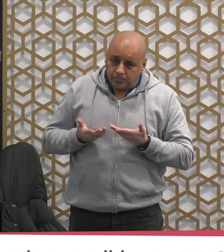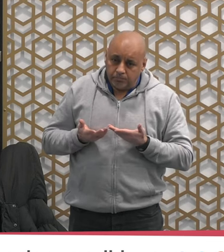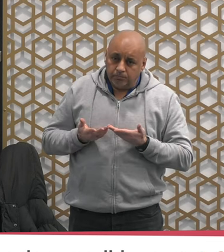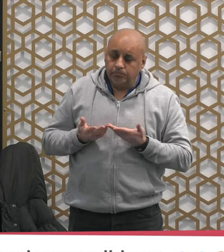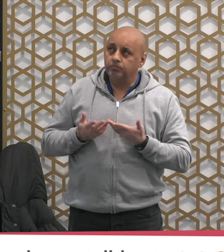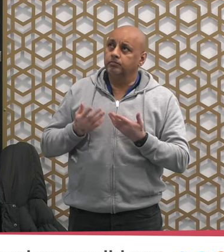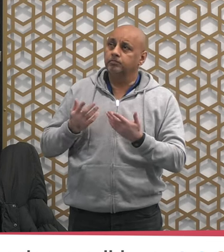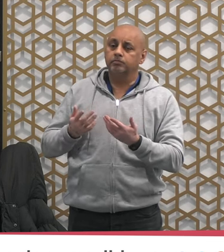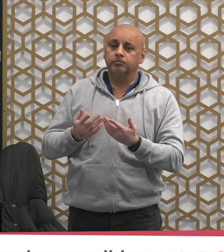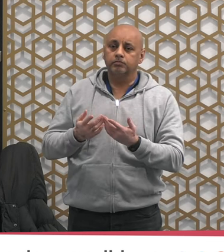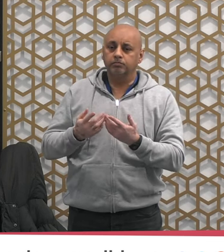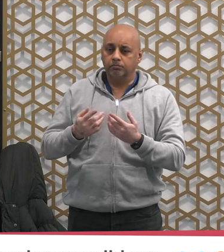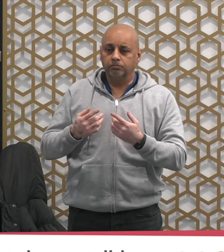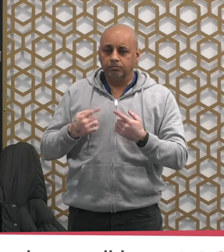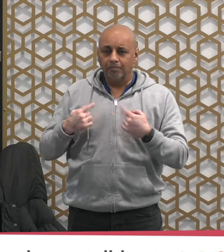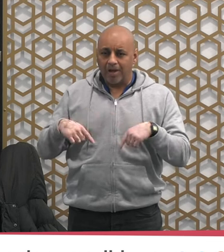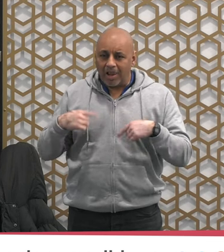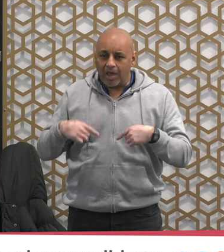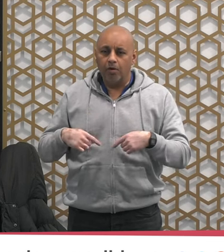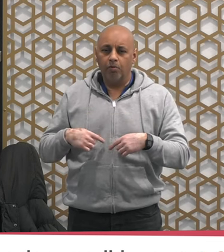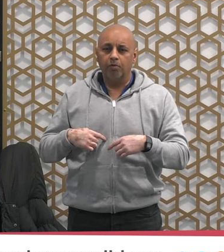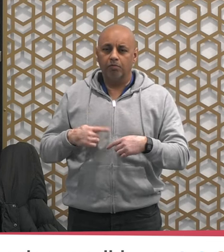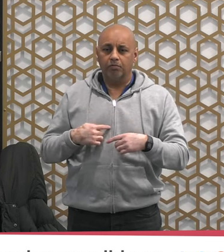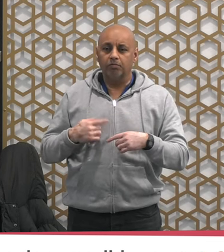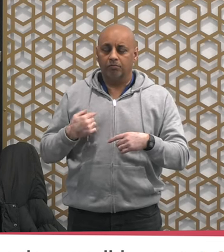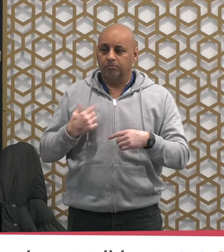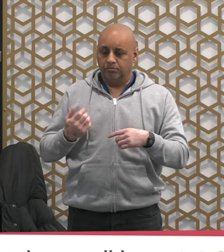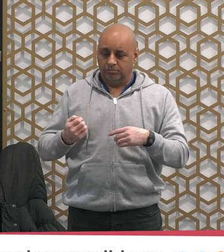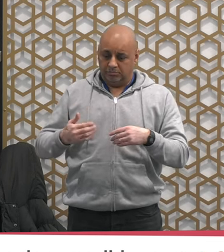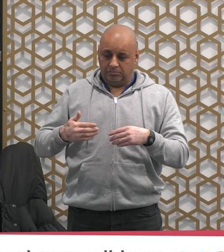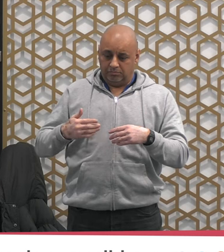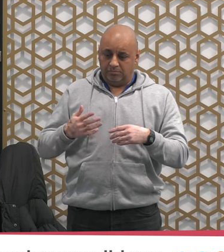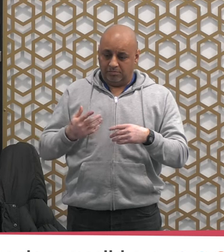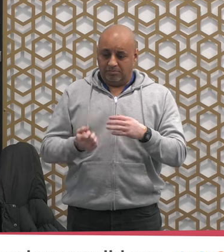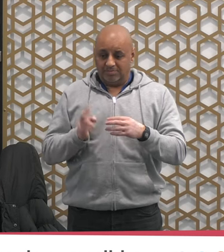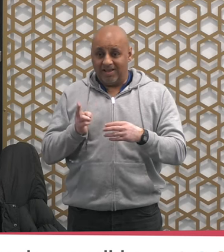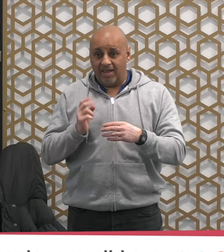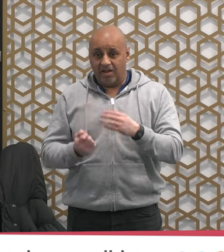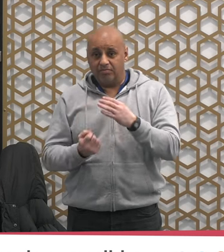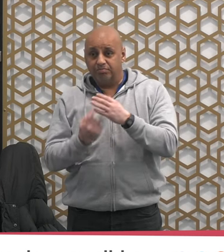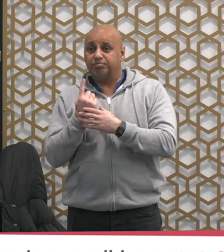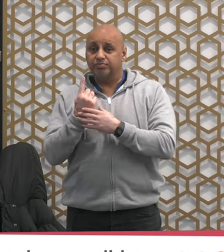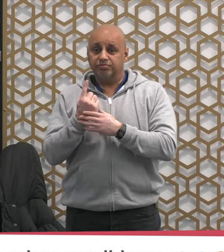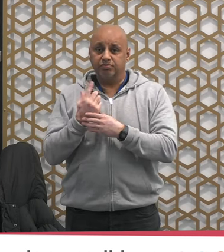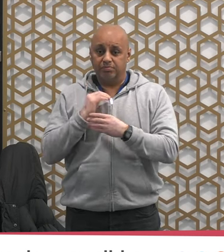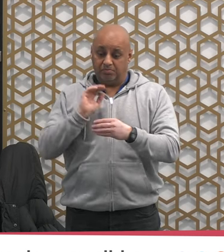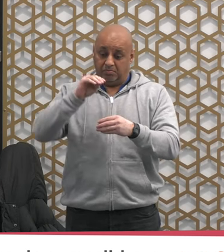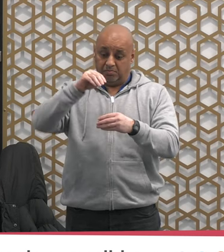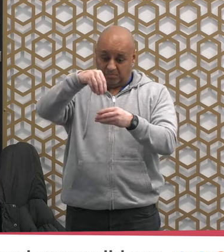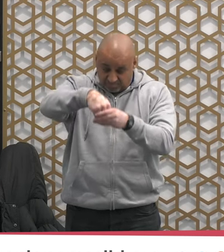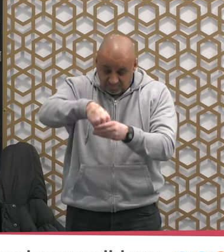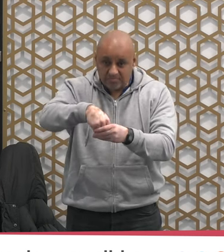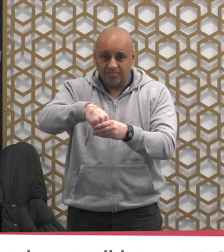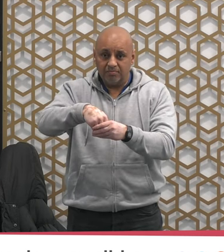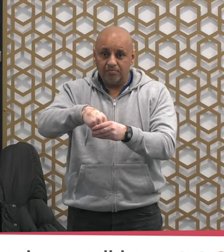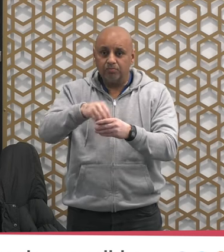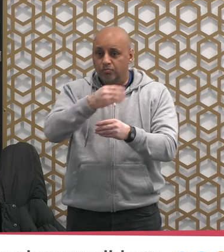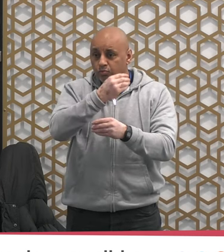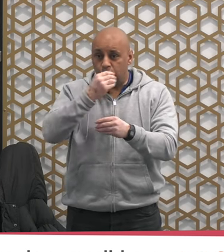and may Allah subhanahu wa ta'ala give us tawfiq and ability that when we enter into the month of Ramadan we try